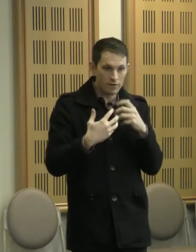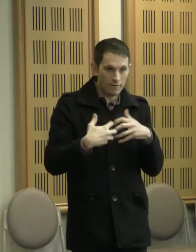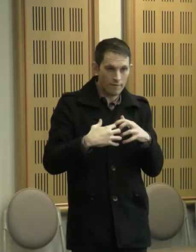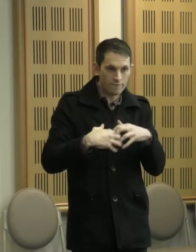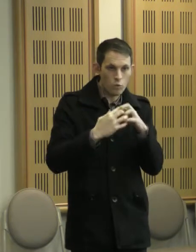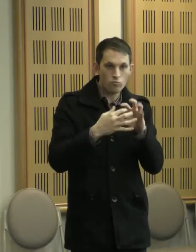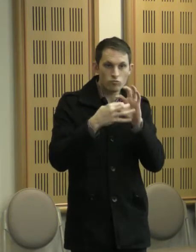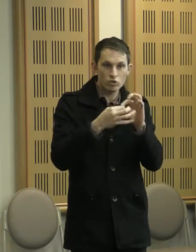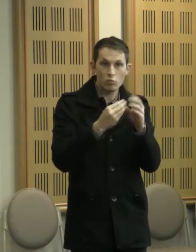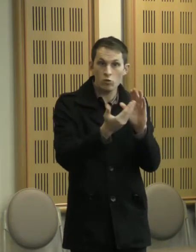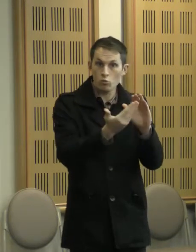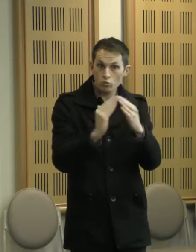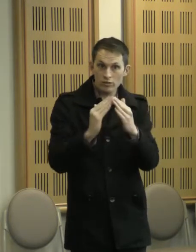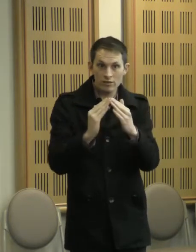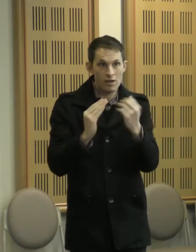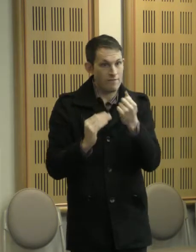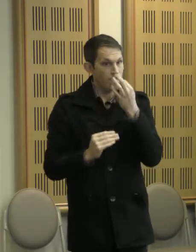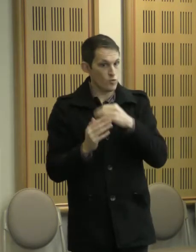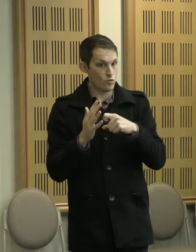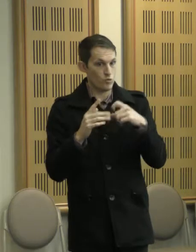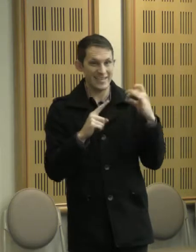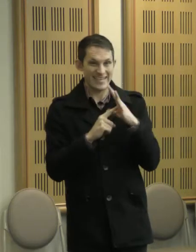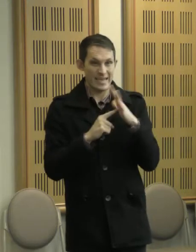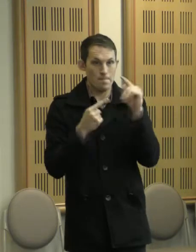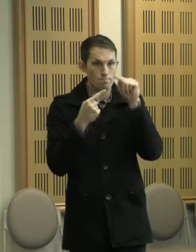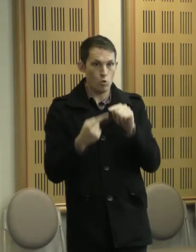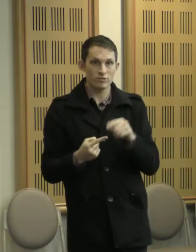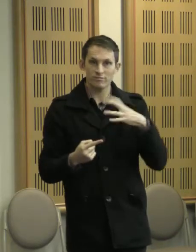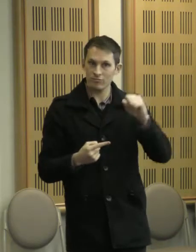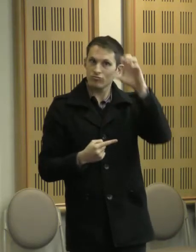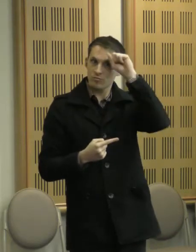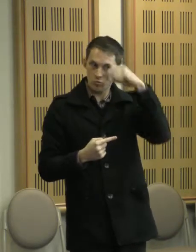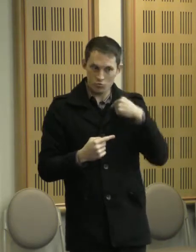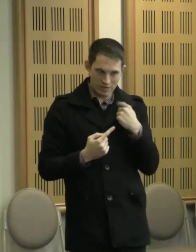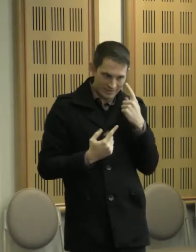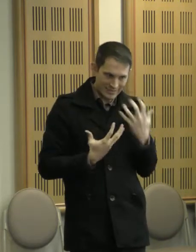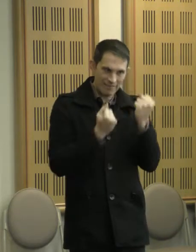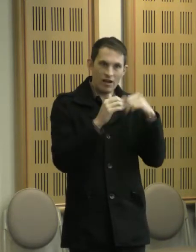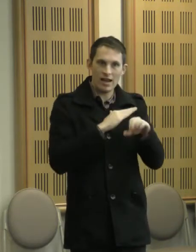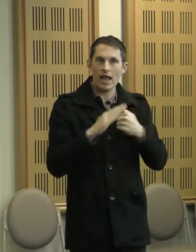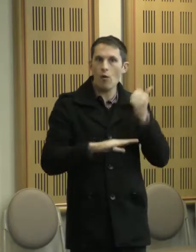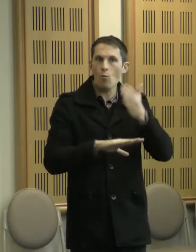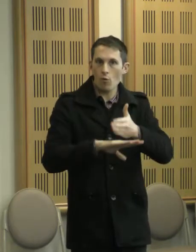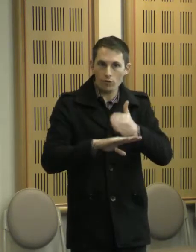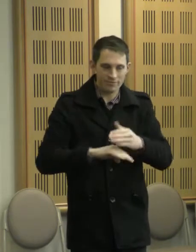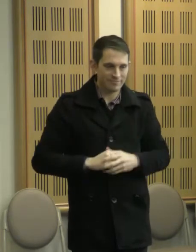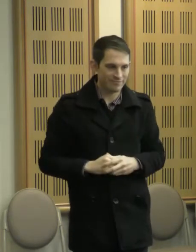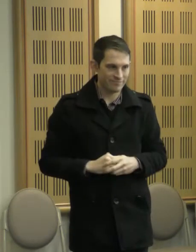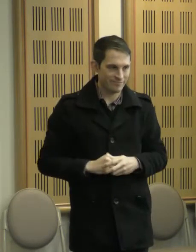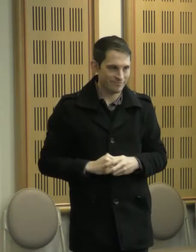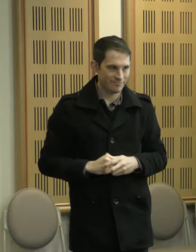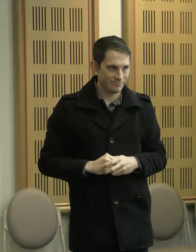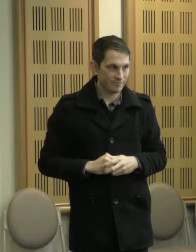points to keep in mind that we've discovered through our work. While at the same time acknowledging